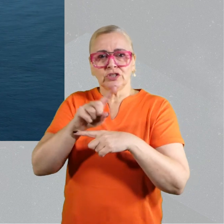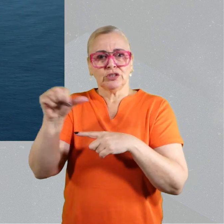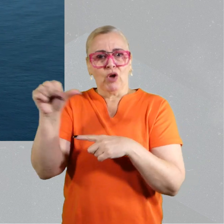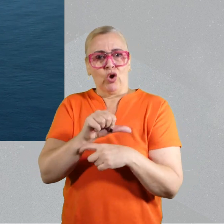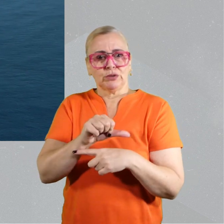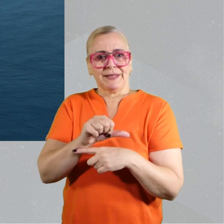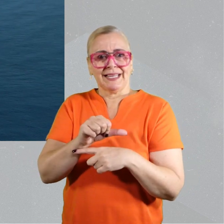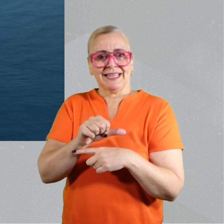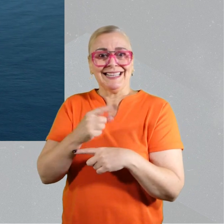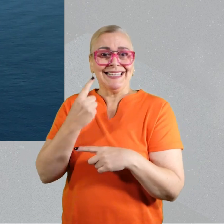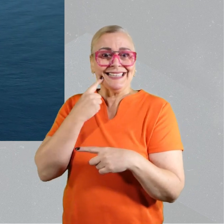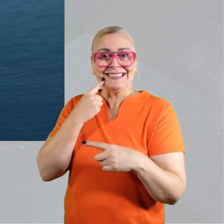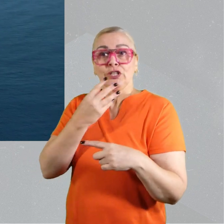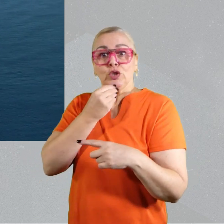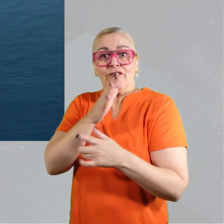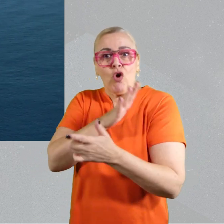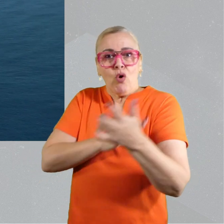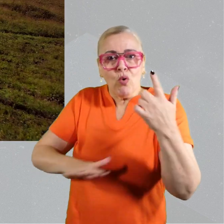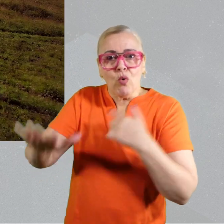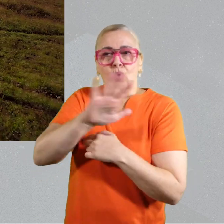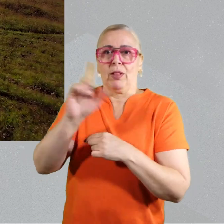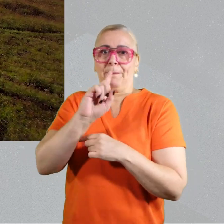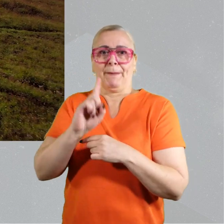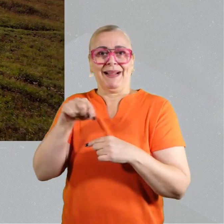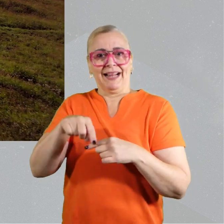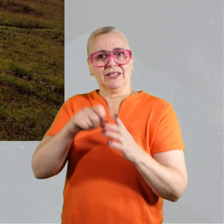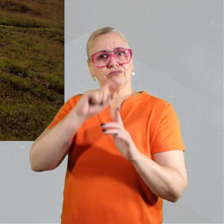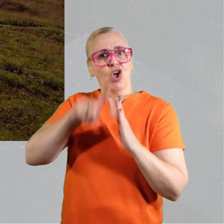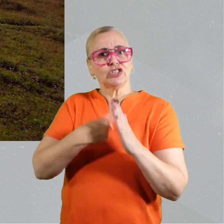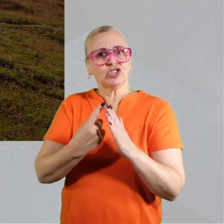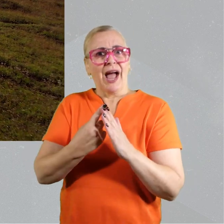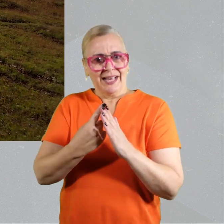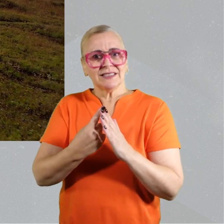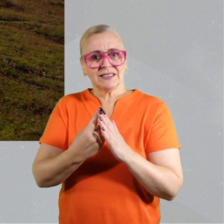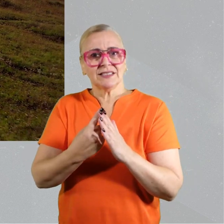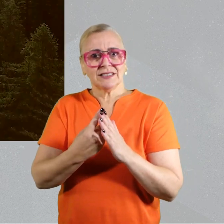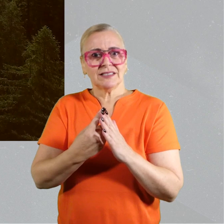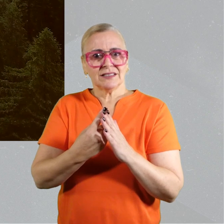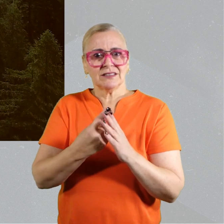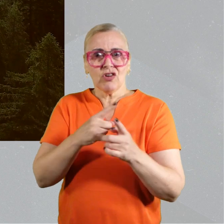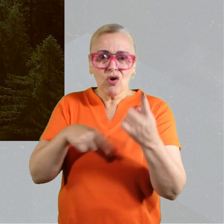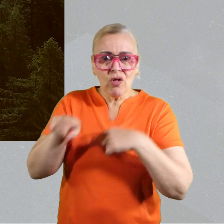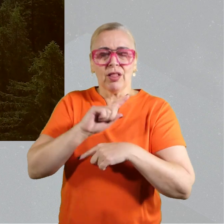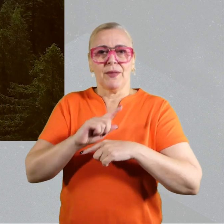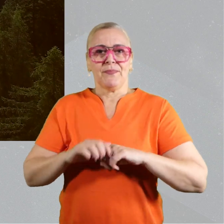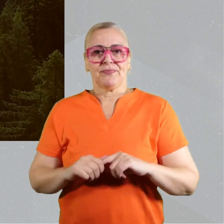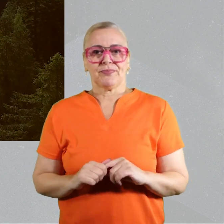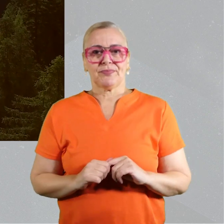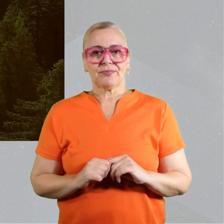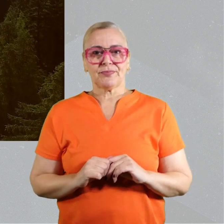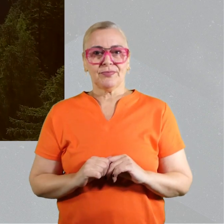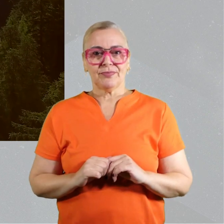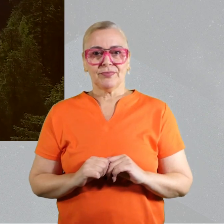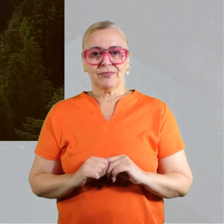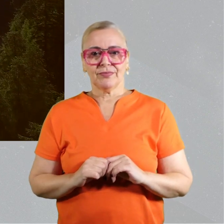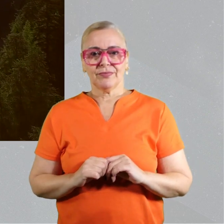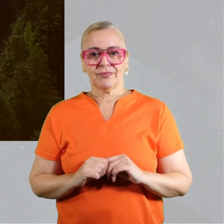the islands, to the rural people, to the people living in the mountains, far away from hospitals or research centers.